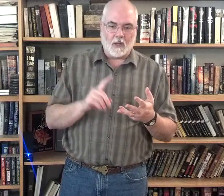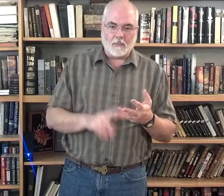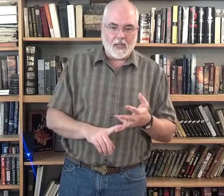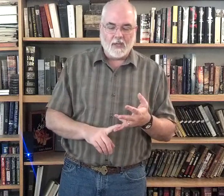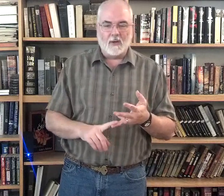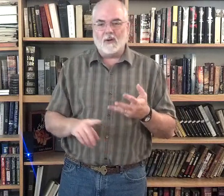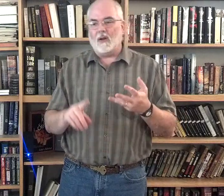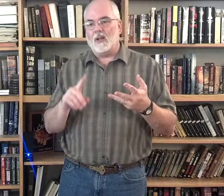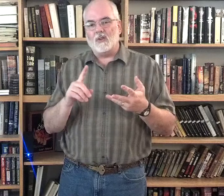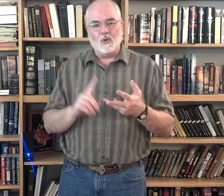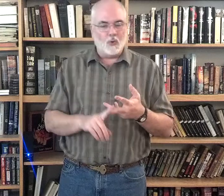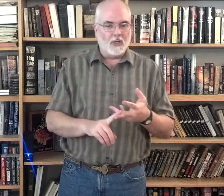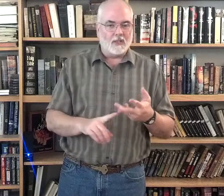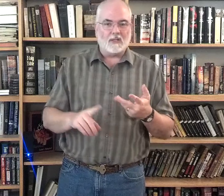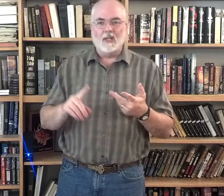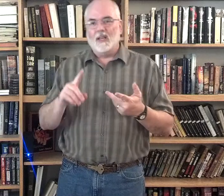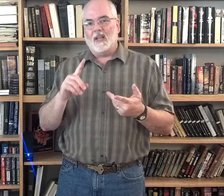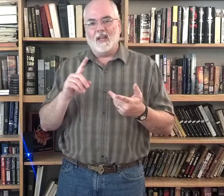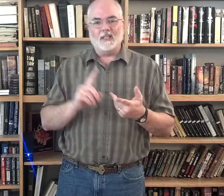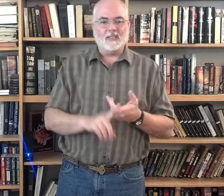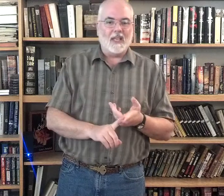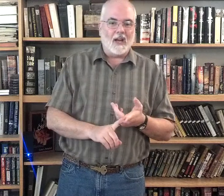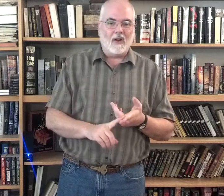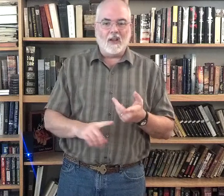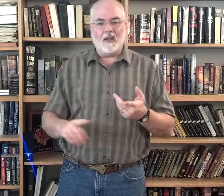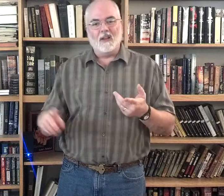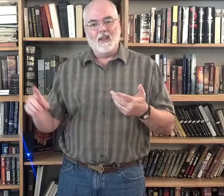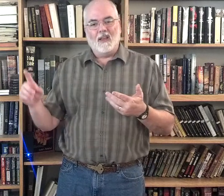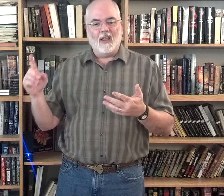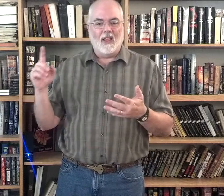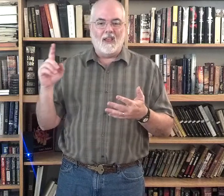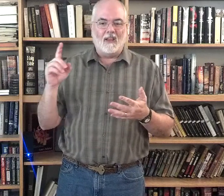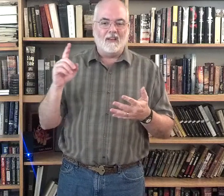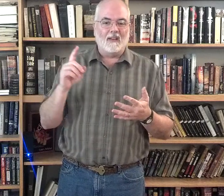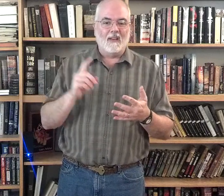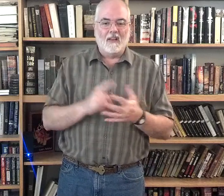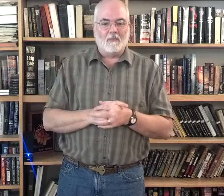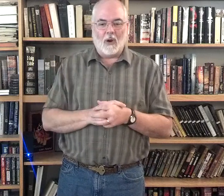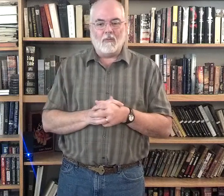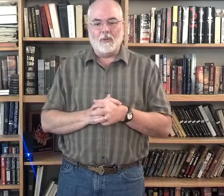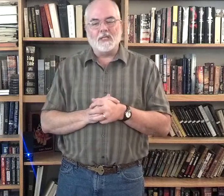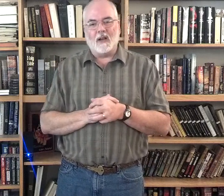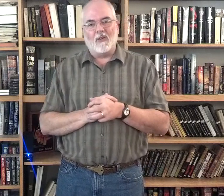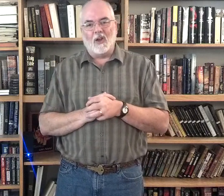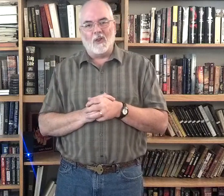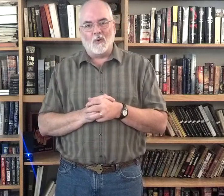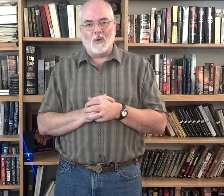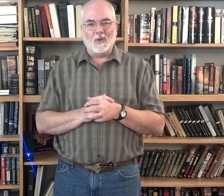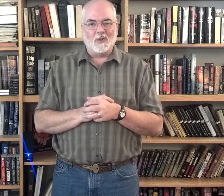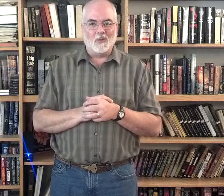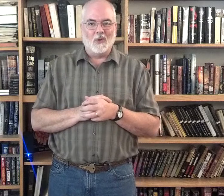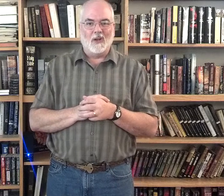Peter, and Judas, and Iscariot, and probably several other words as well.